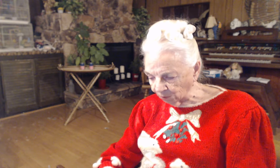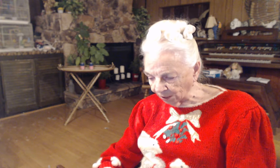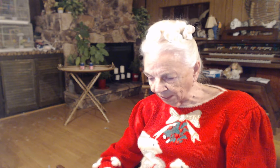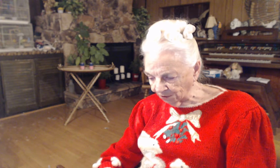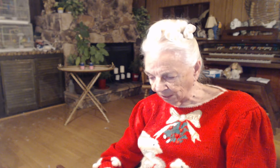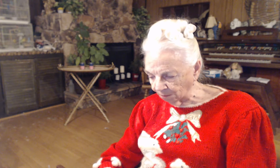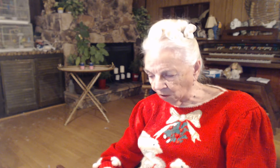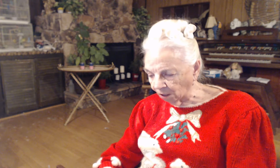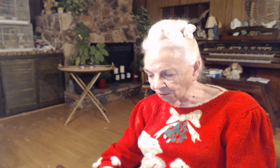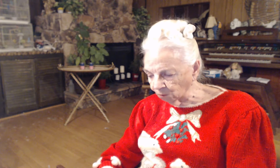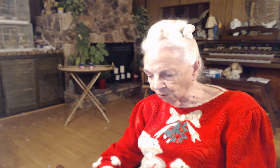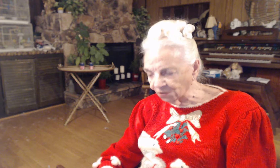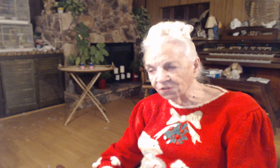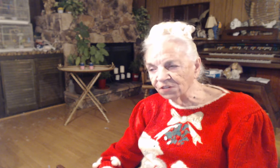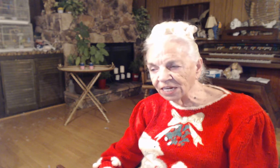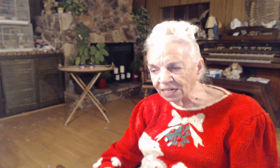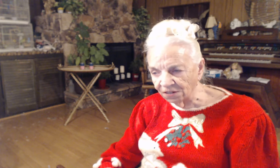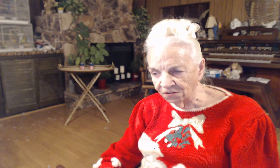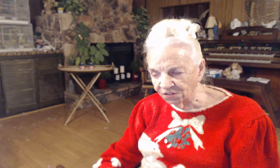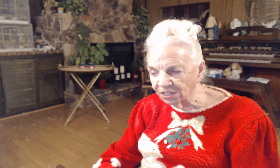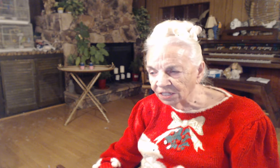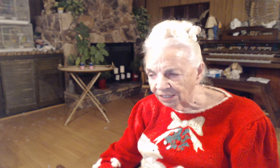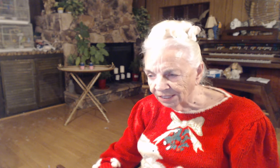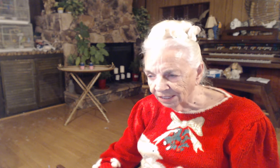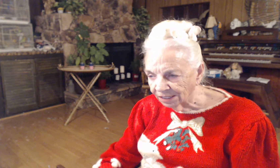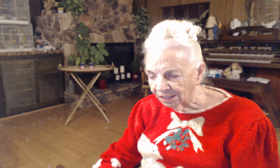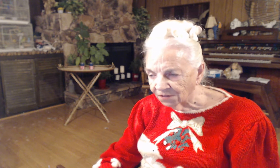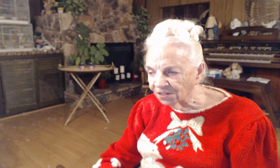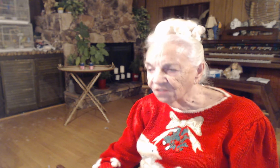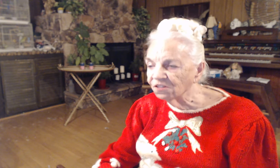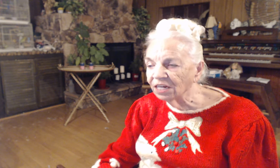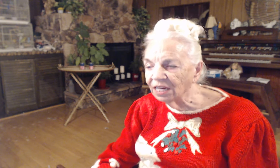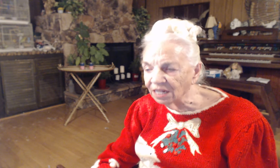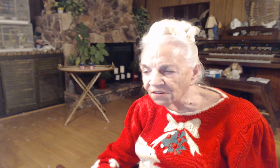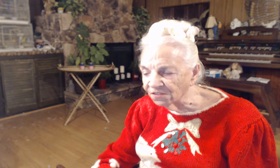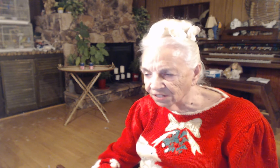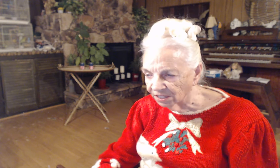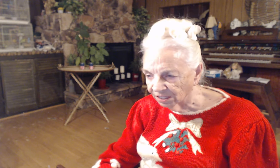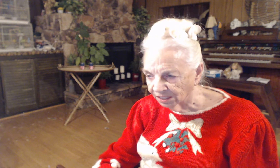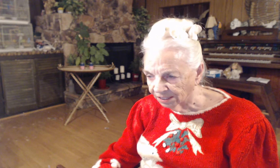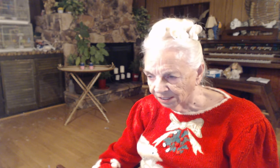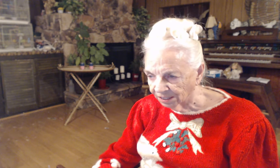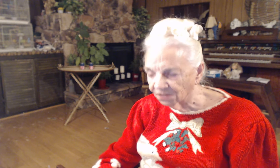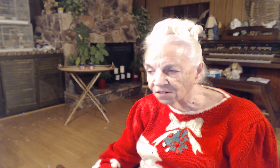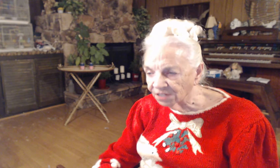on to him. All that were diseased. Dis-ease. Is a sickness.